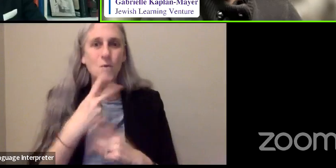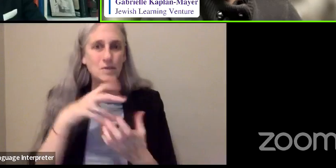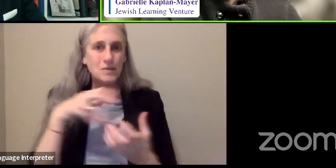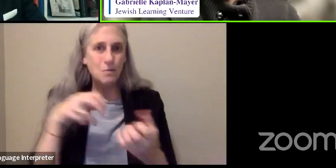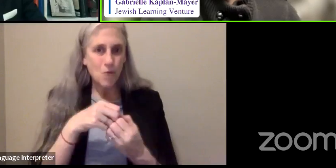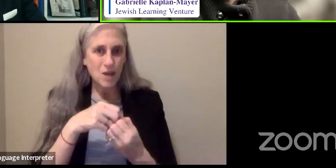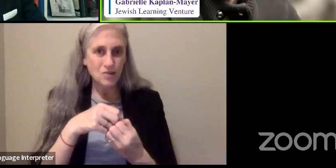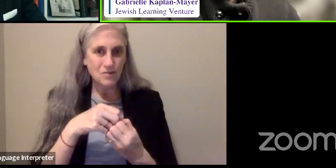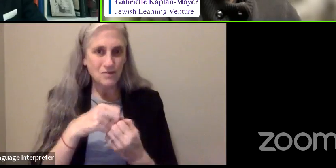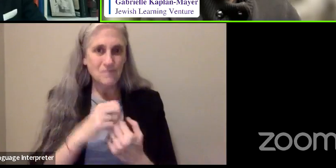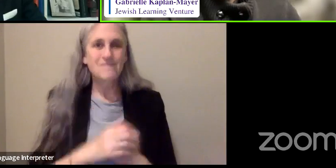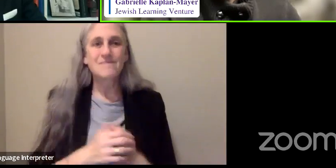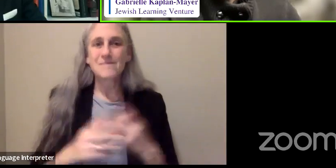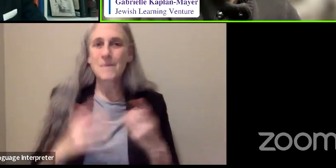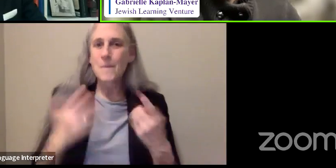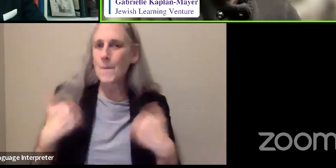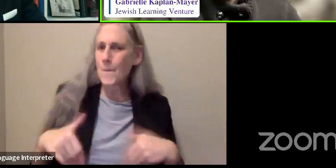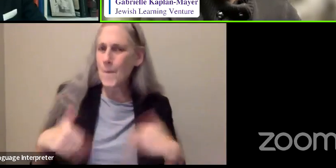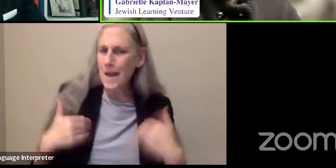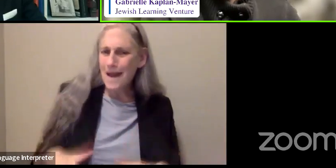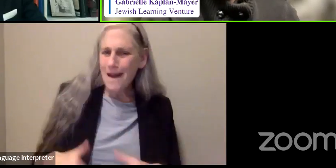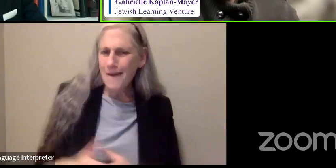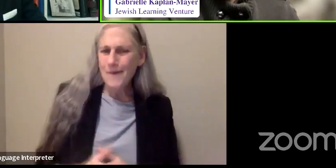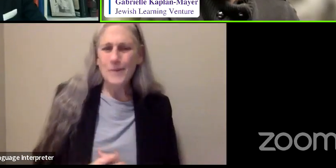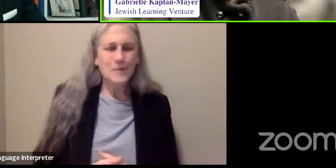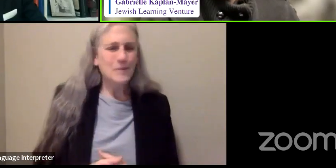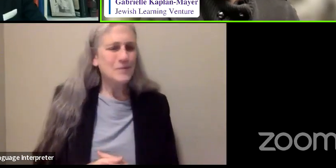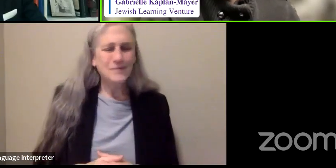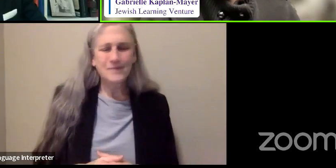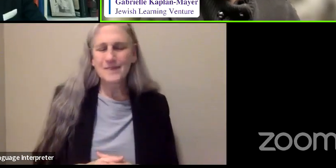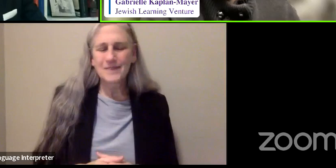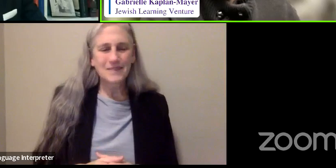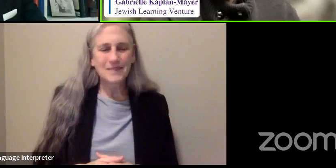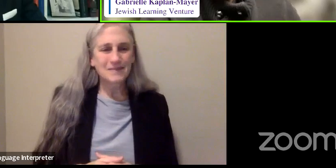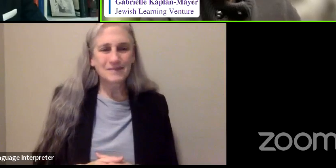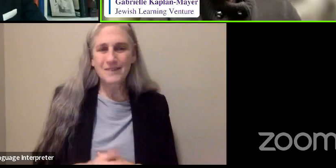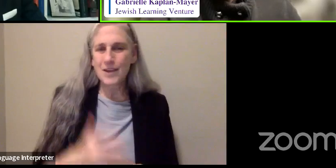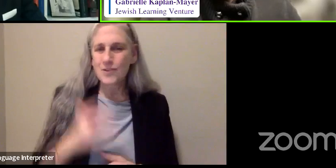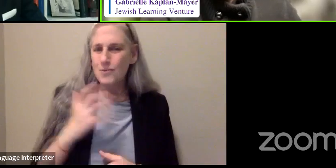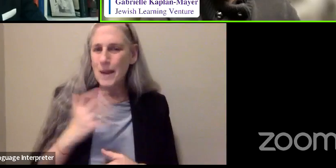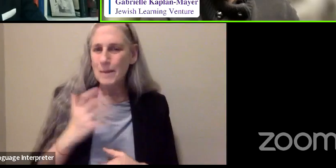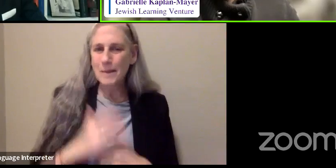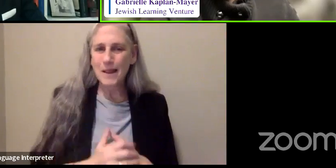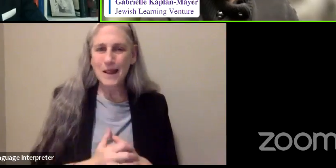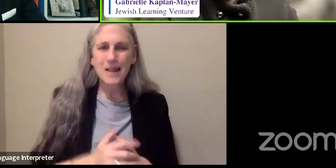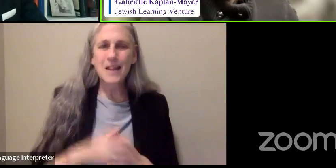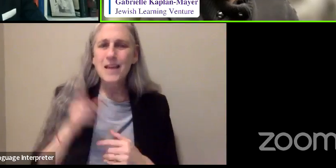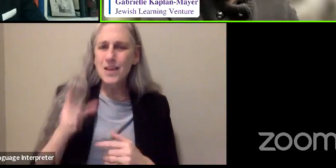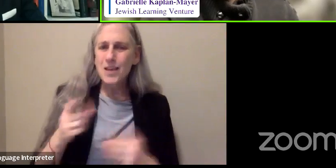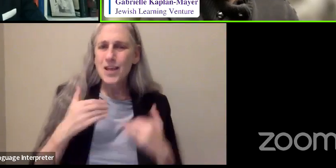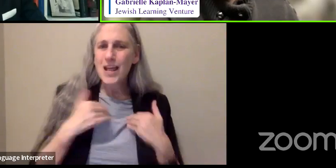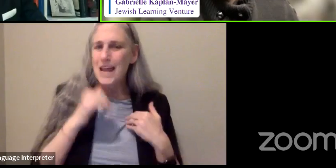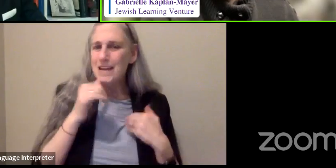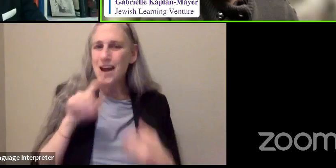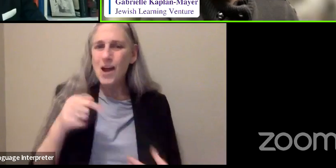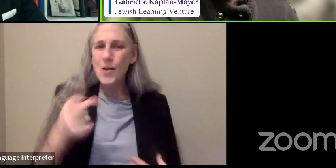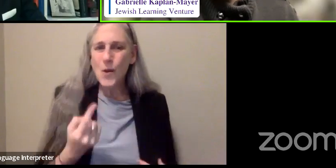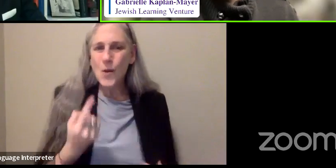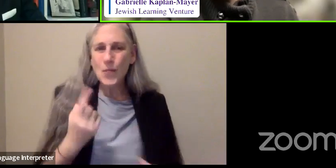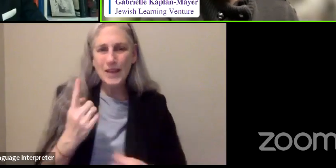Wow. That is incredible. You have not only